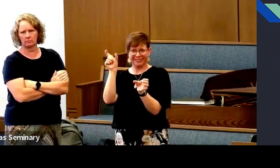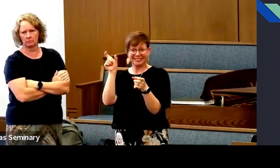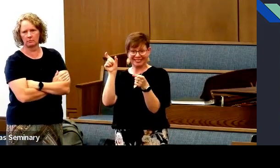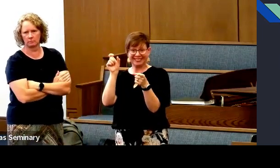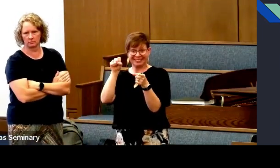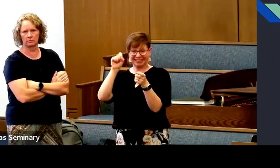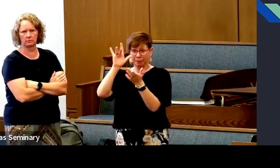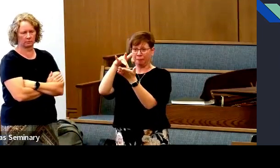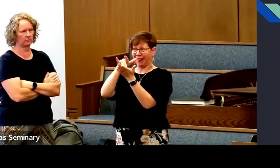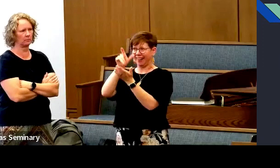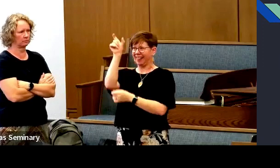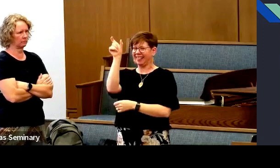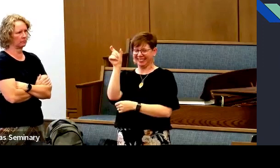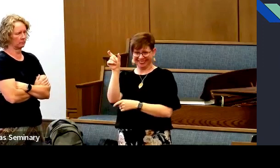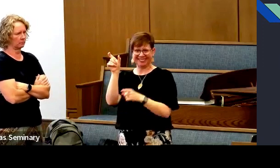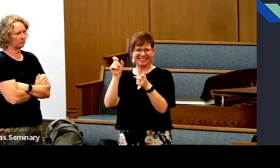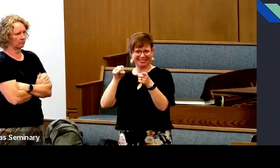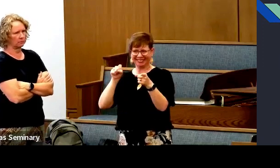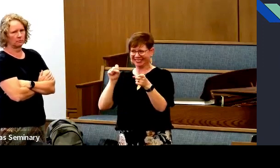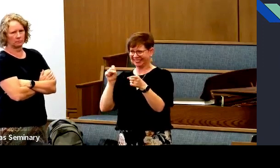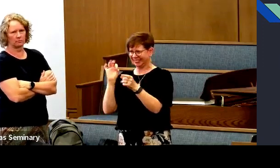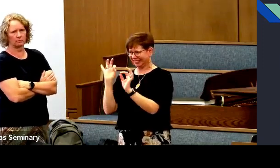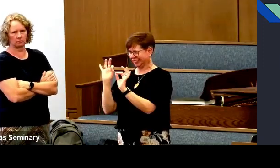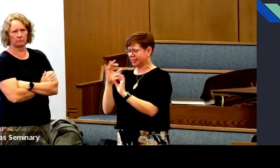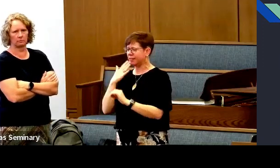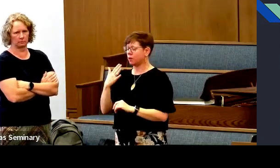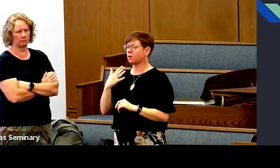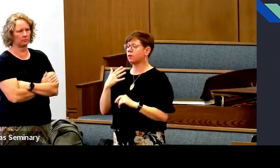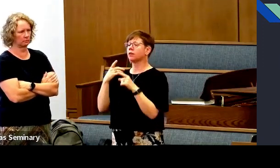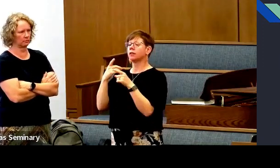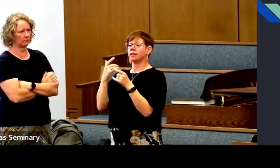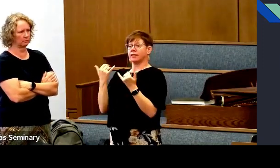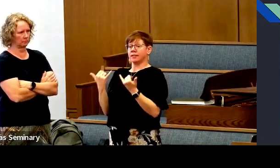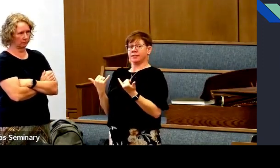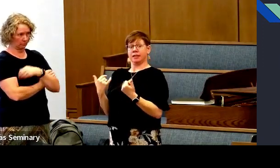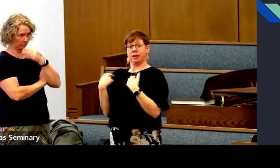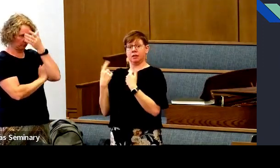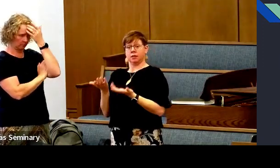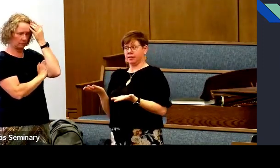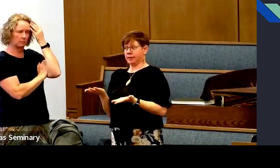top part of the arch, right? It's the middle stone in an arch.